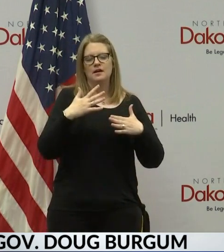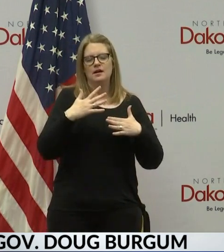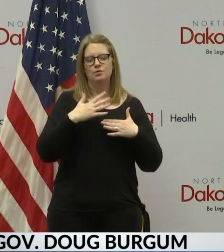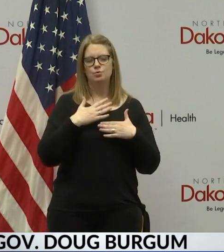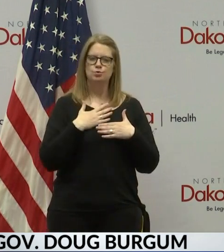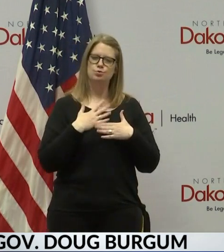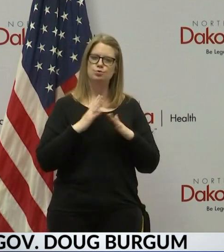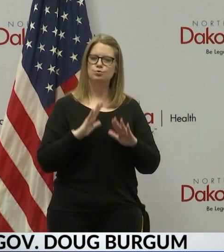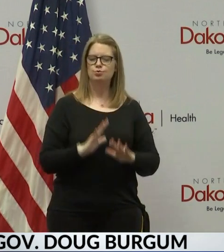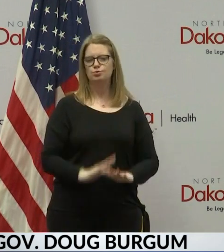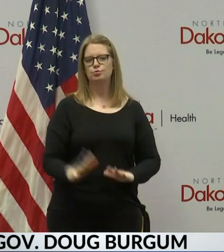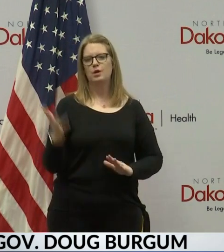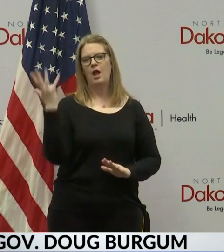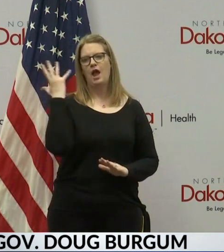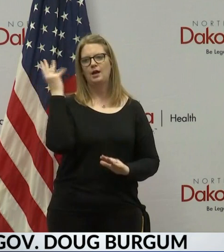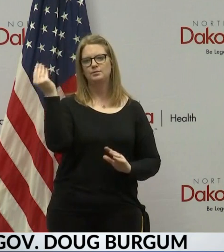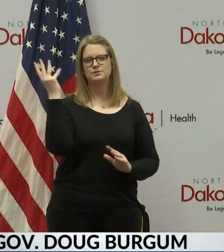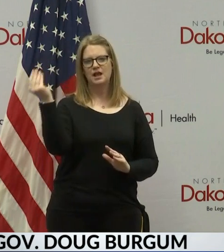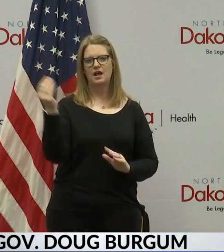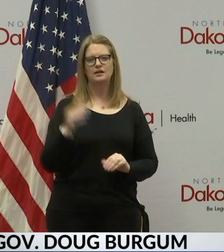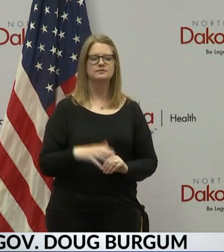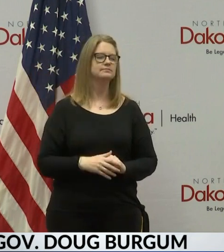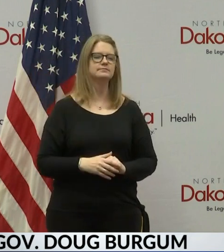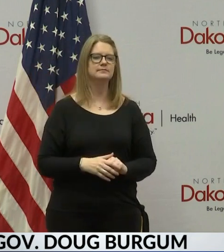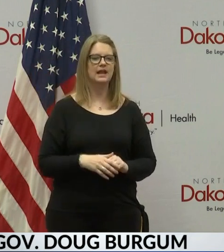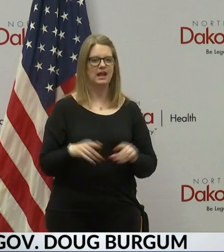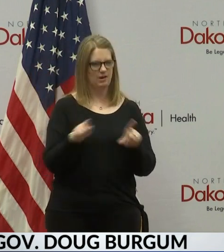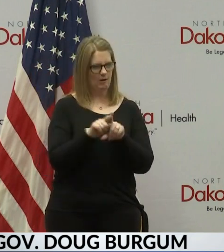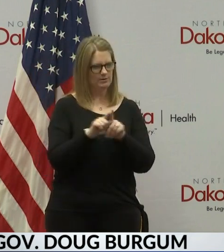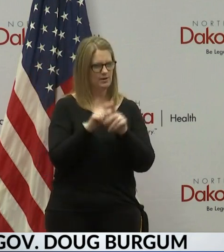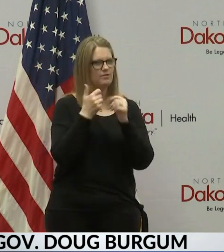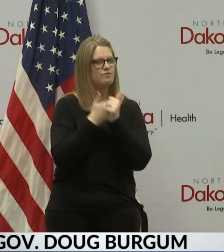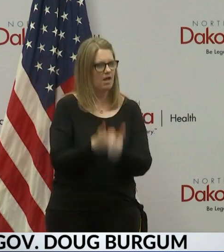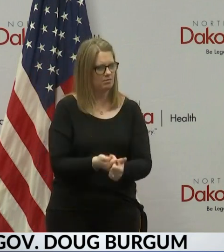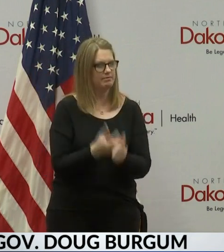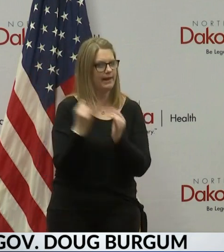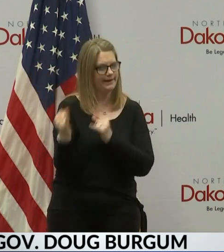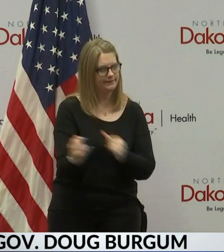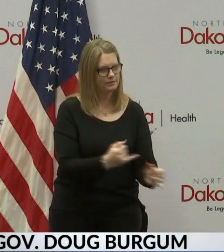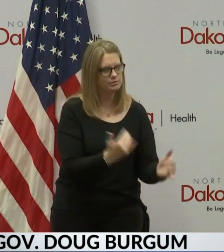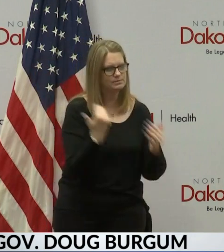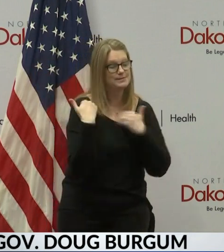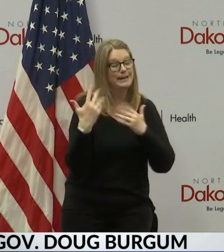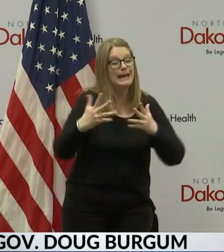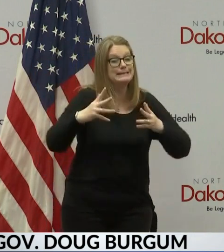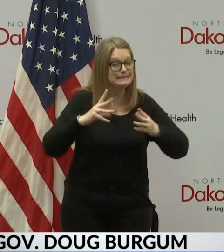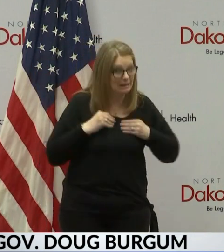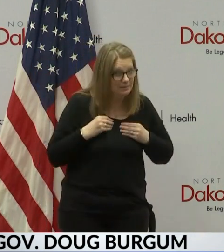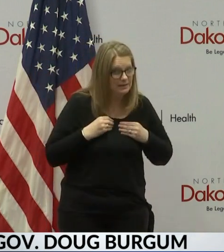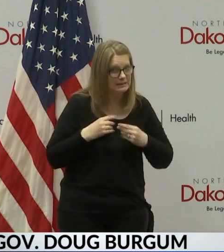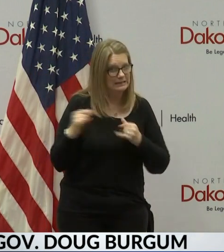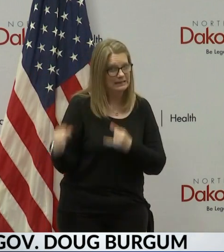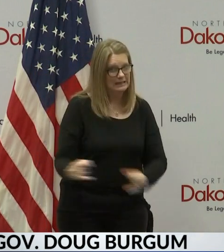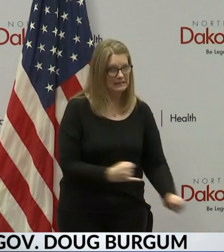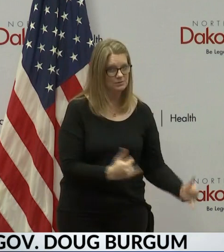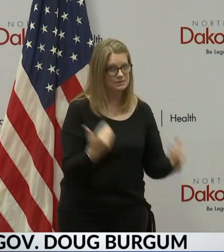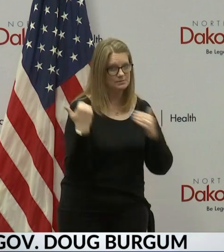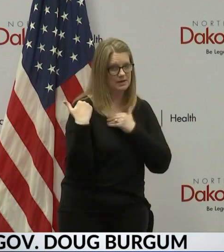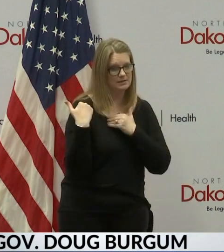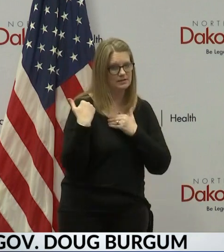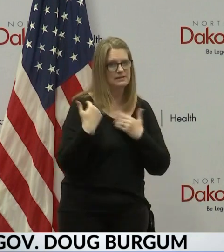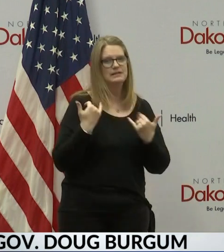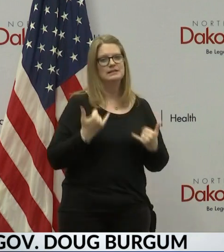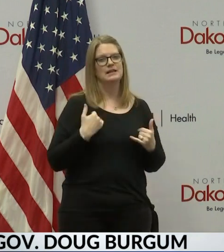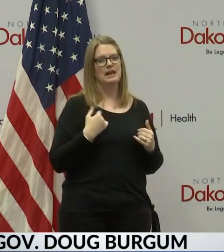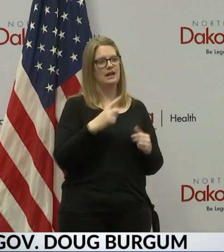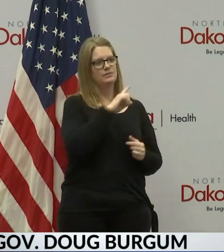in a, in a, with, with a dose of individual responsibility. As I was coming here for the press conference